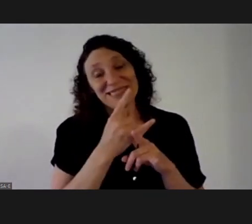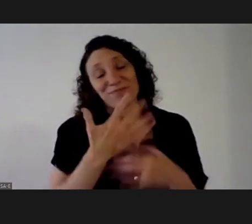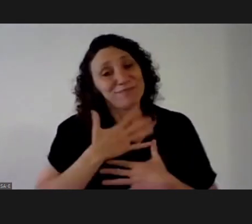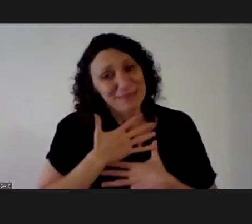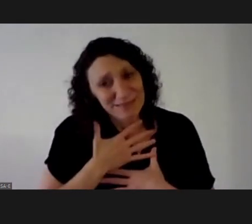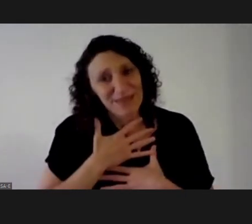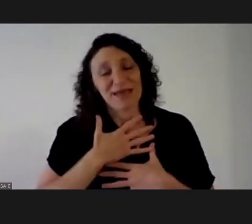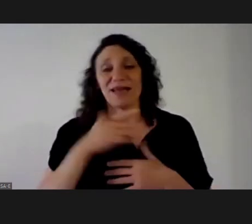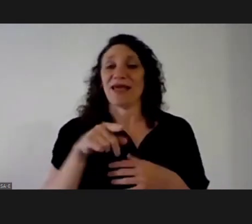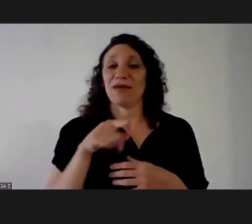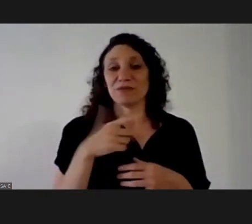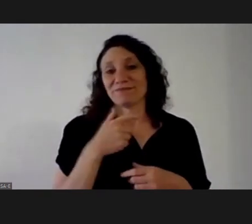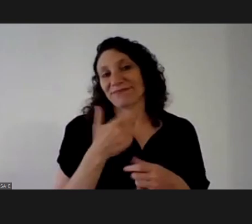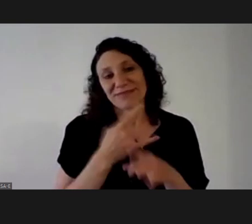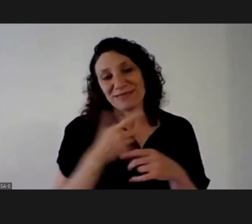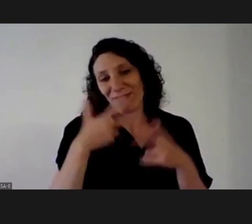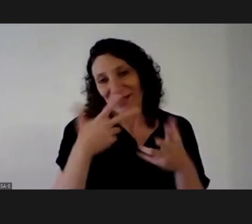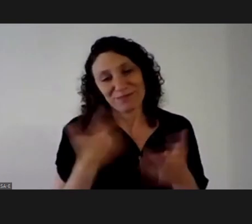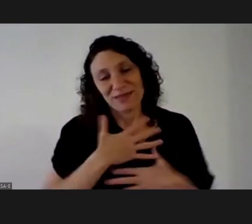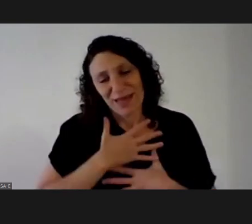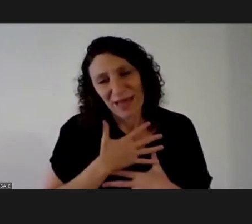we love you we support you